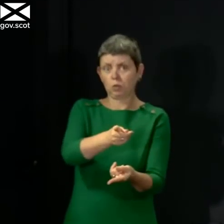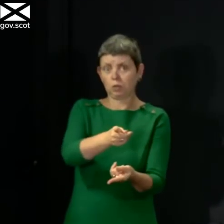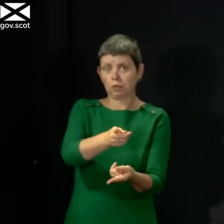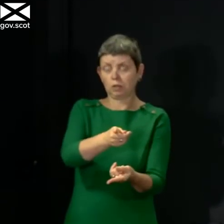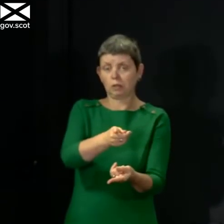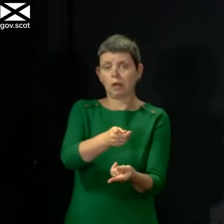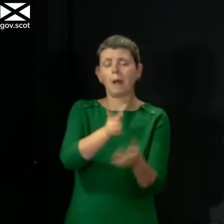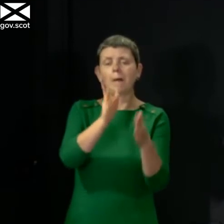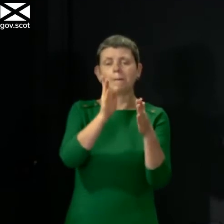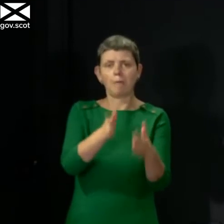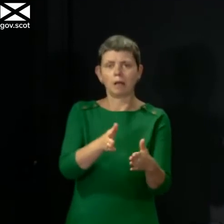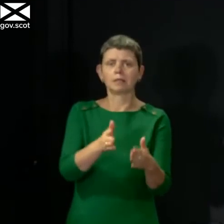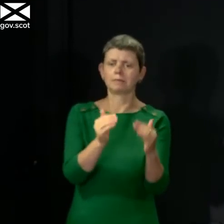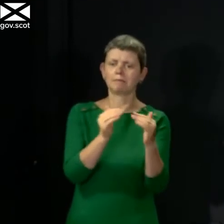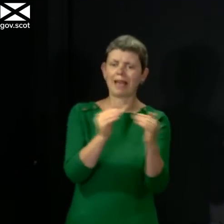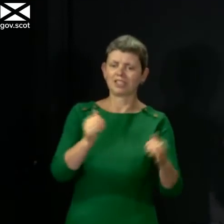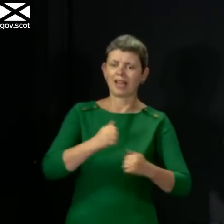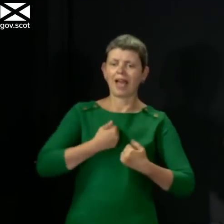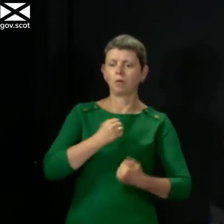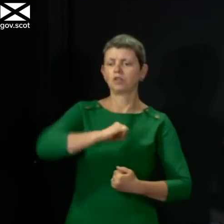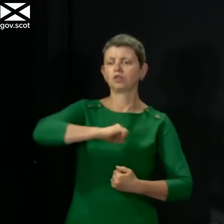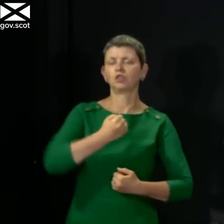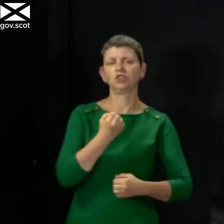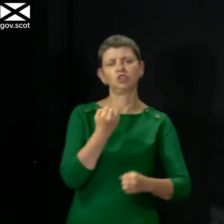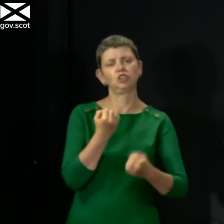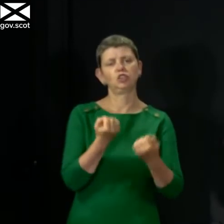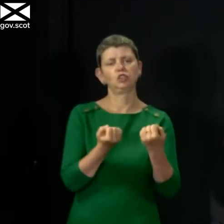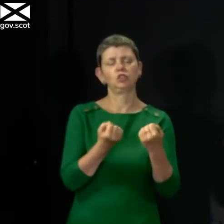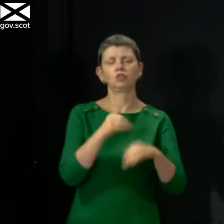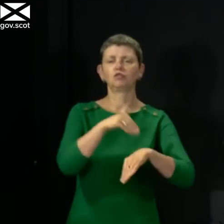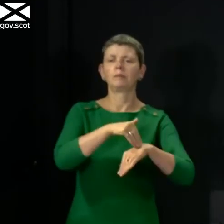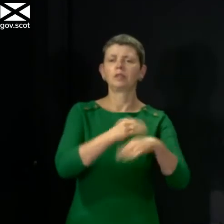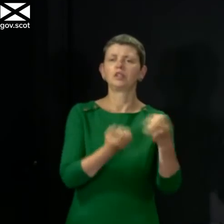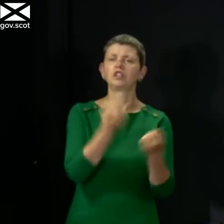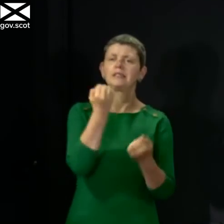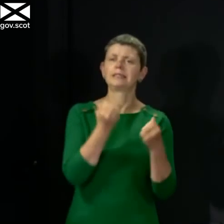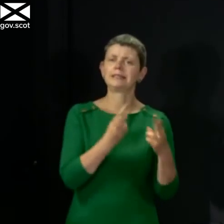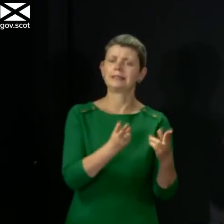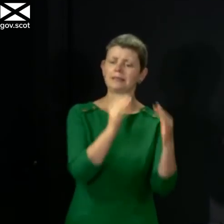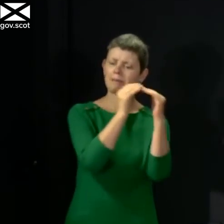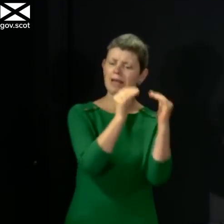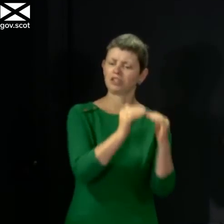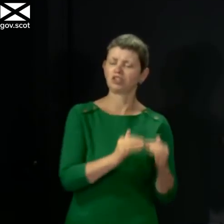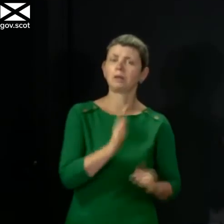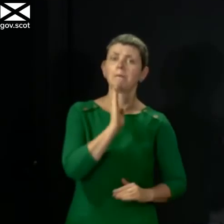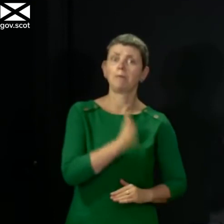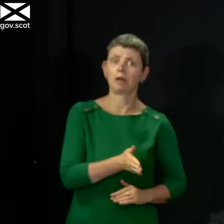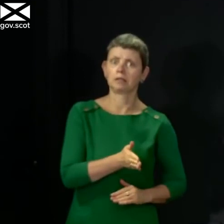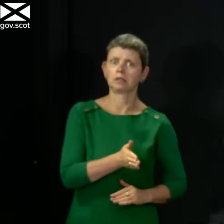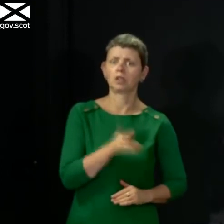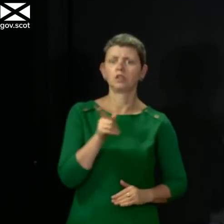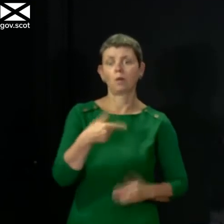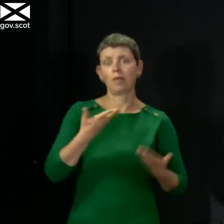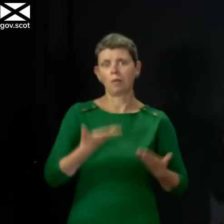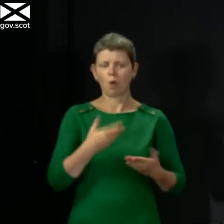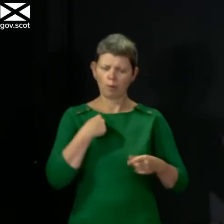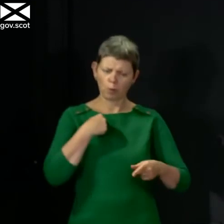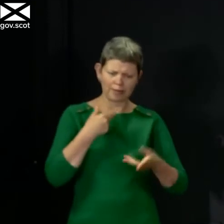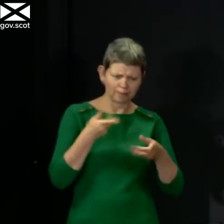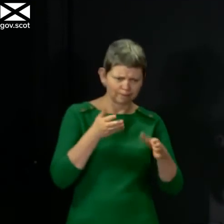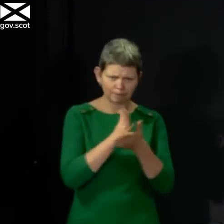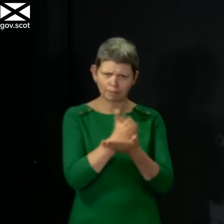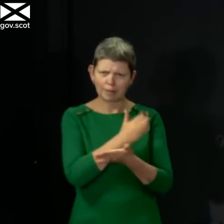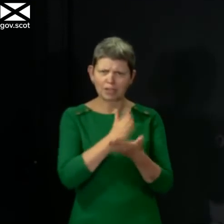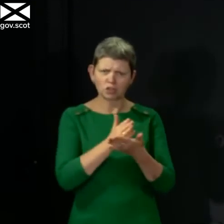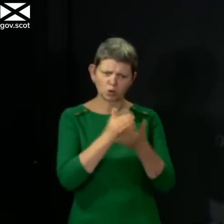within the distinctive Scottish criminal justice system. And that's what we are working to ensure. And around enforcement, we also have to